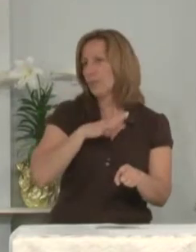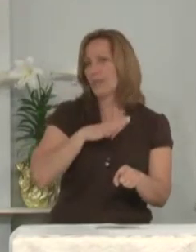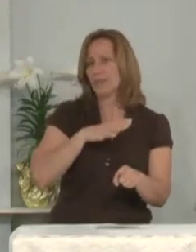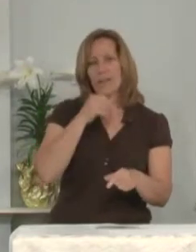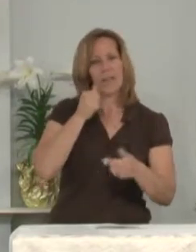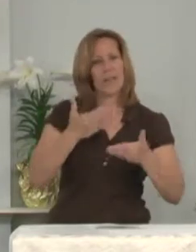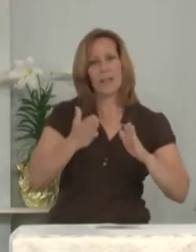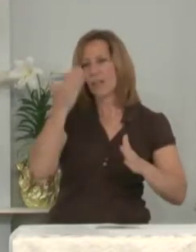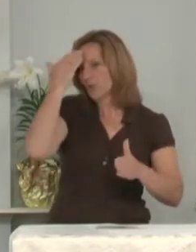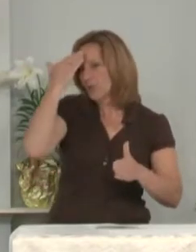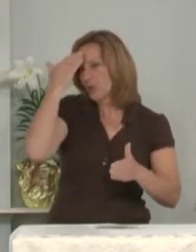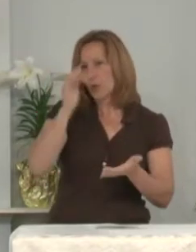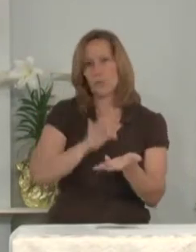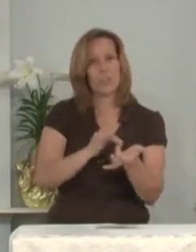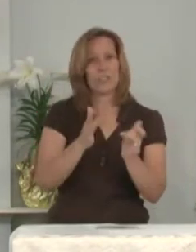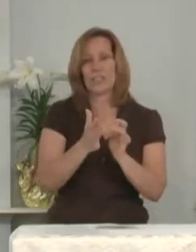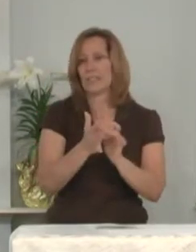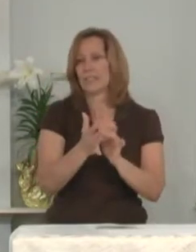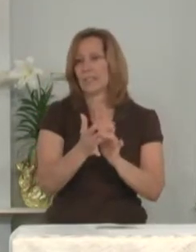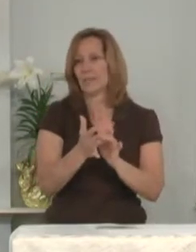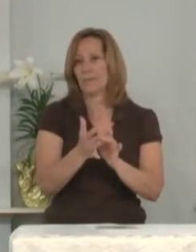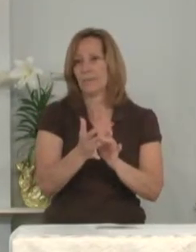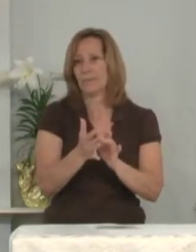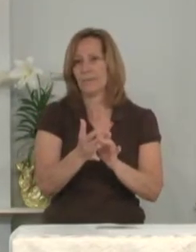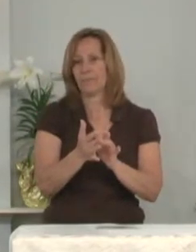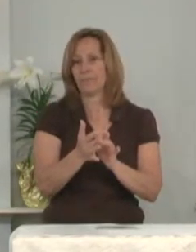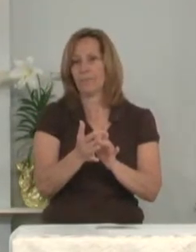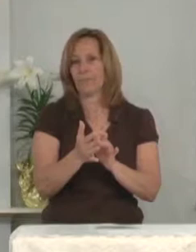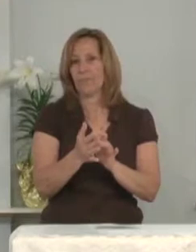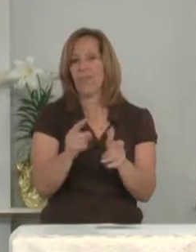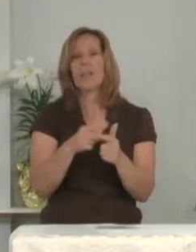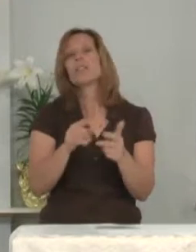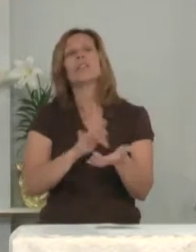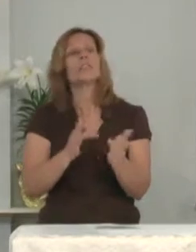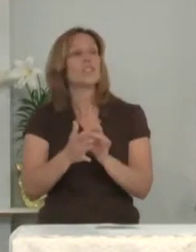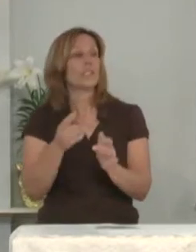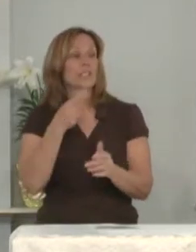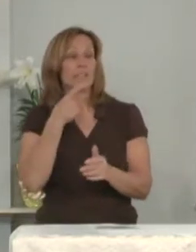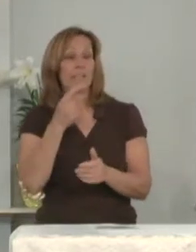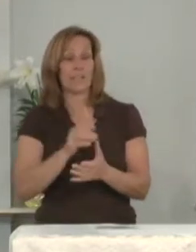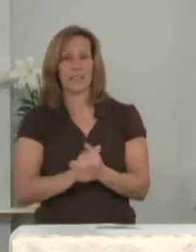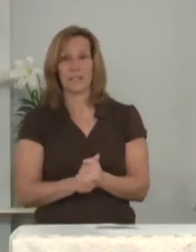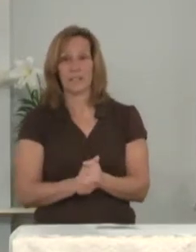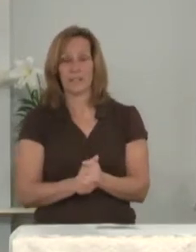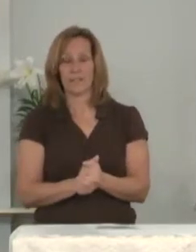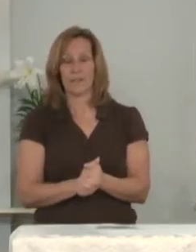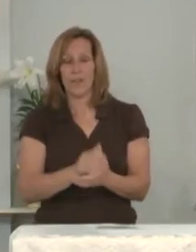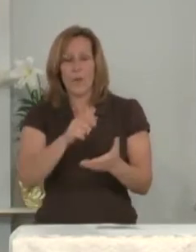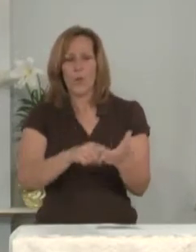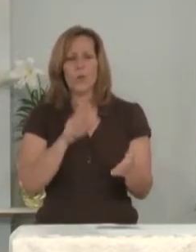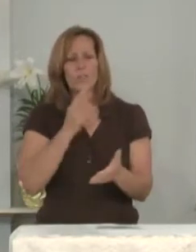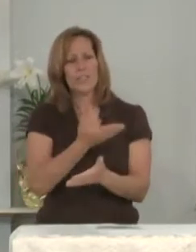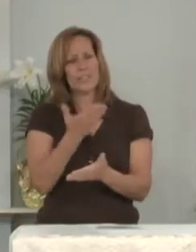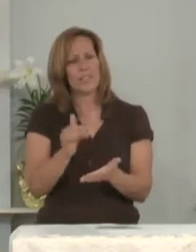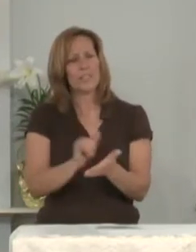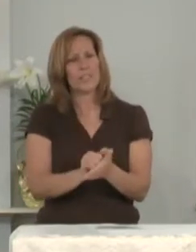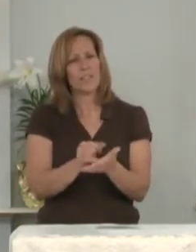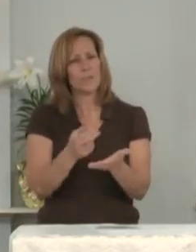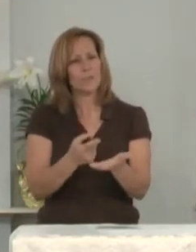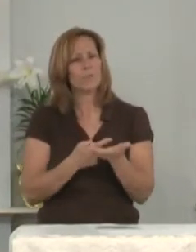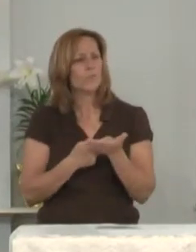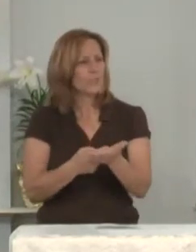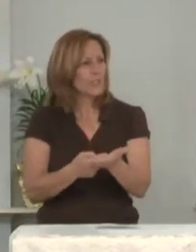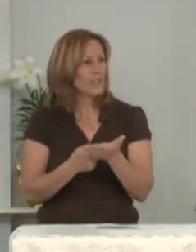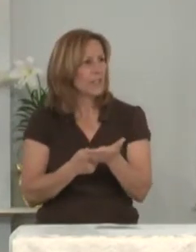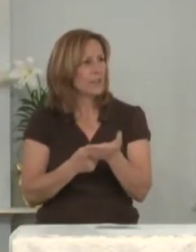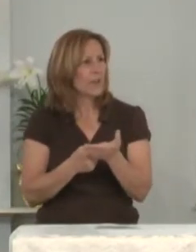not allowed to recognize Jesus. Then Jesus said, What are these things that you are talking